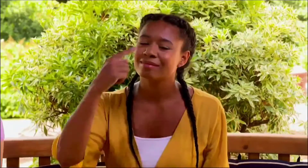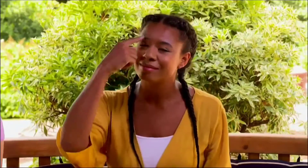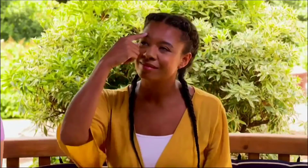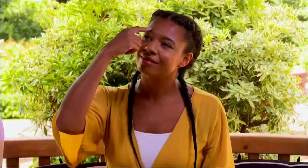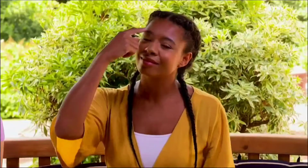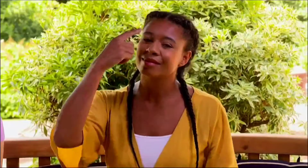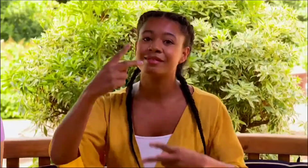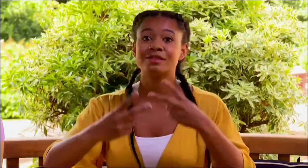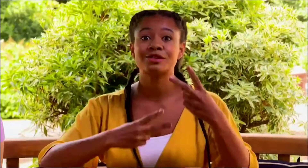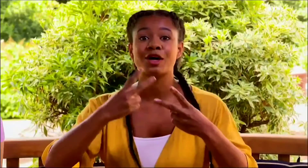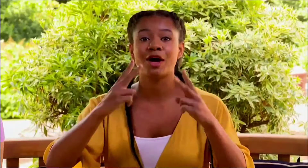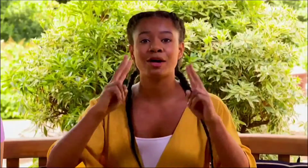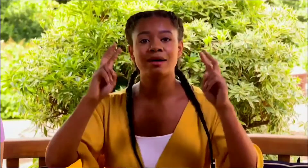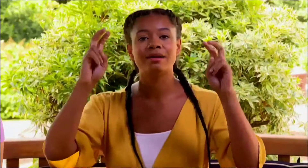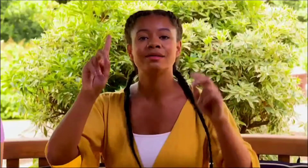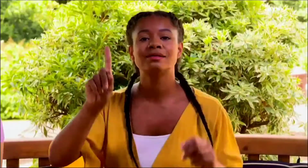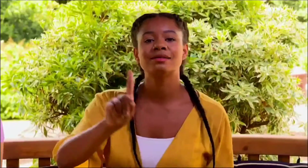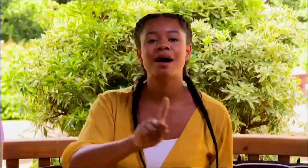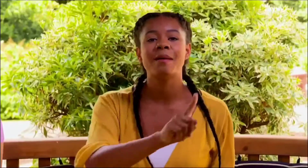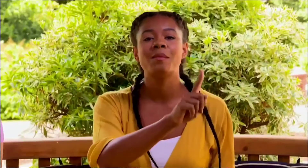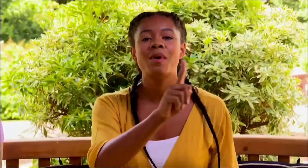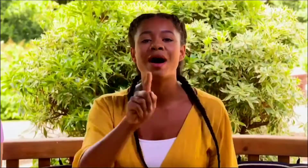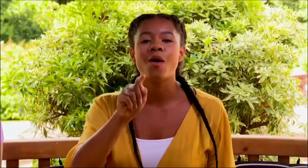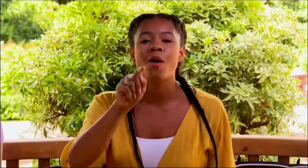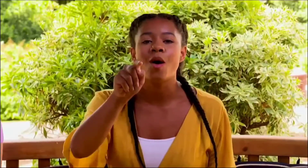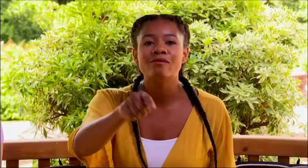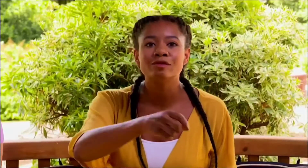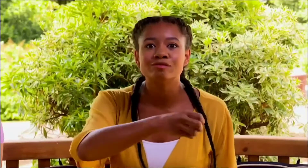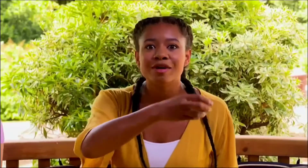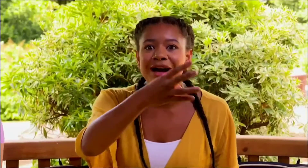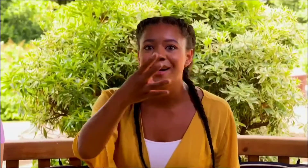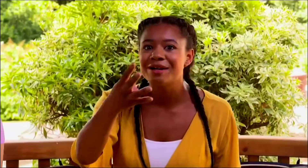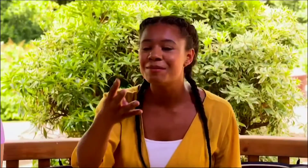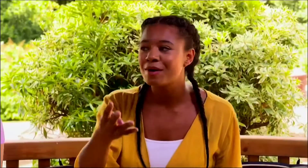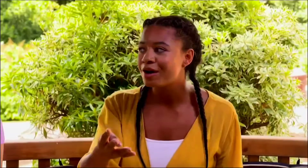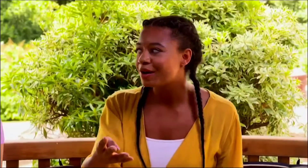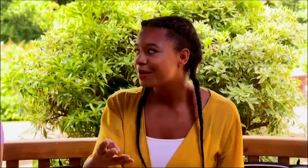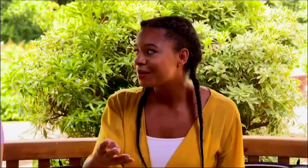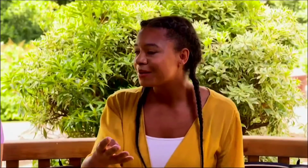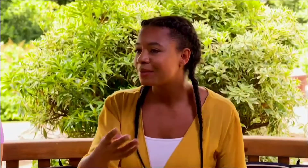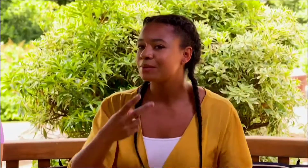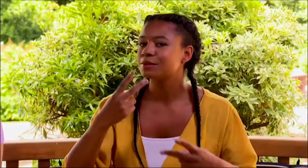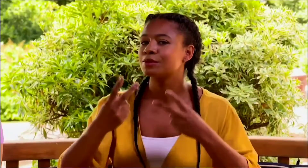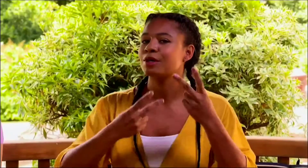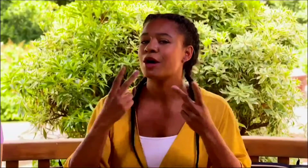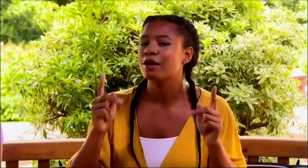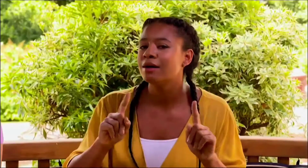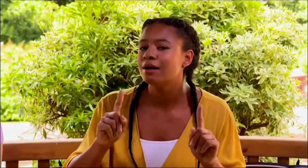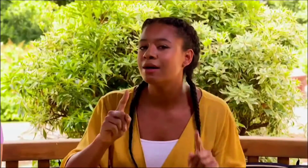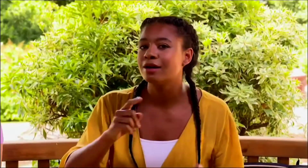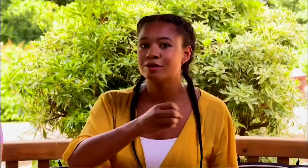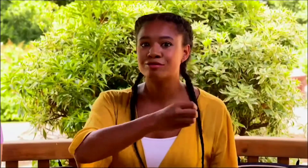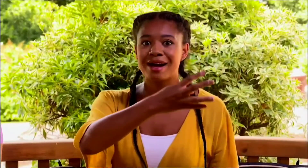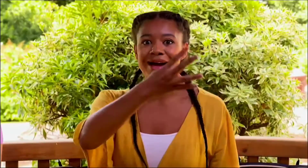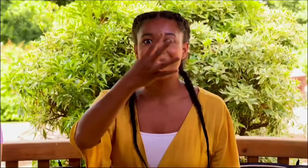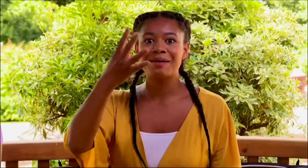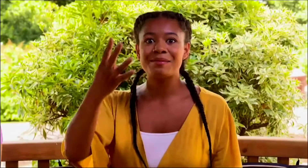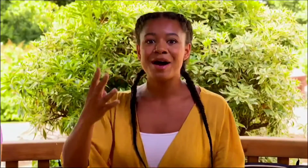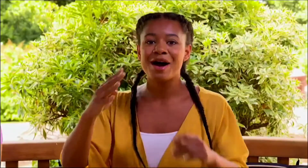That reminds me of a song, Over the Rainbow. It's all about whether there could be a magical world